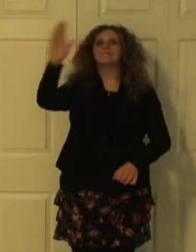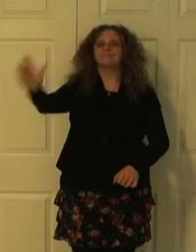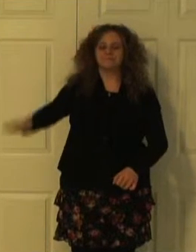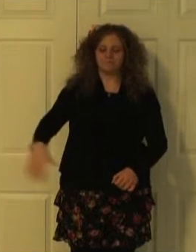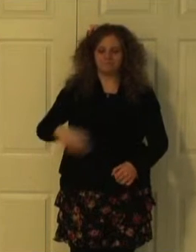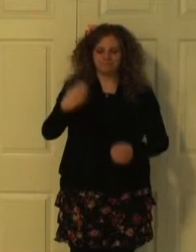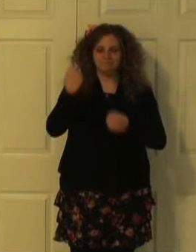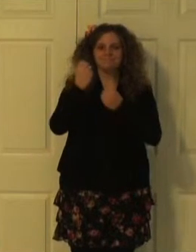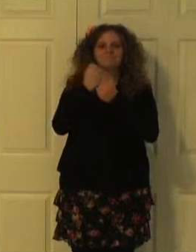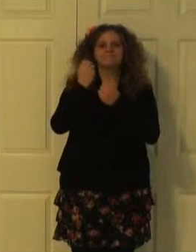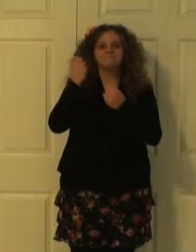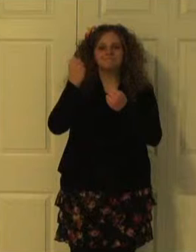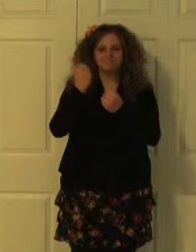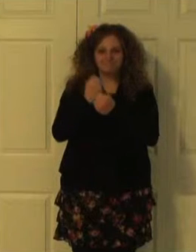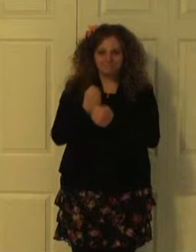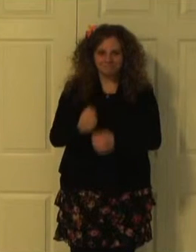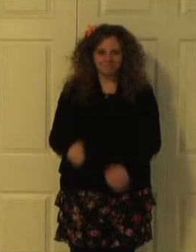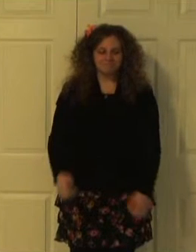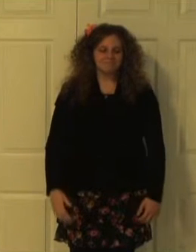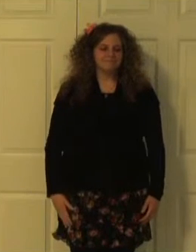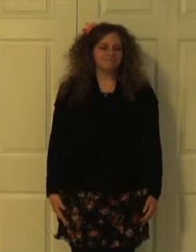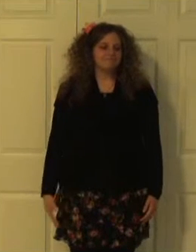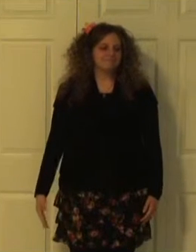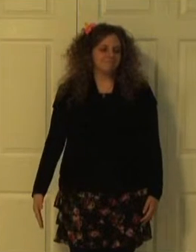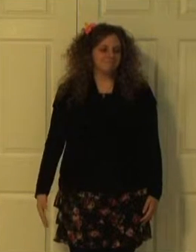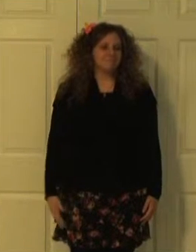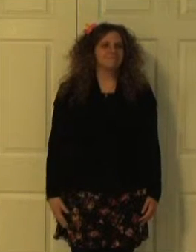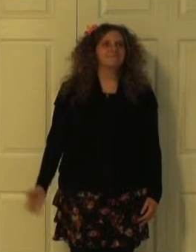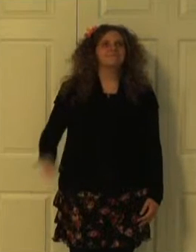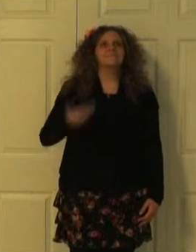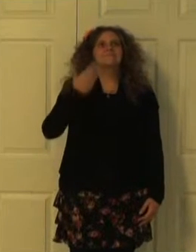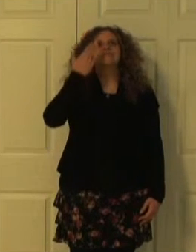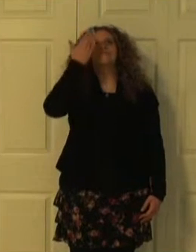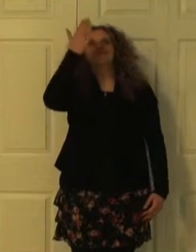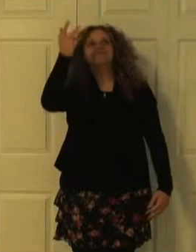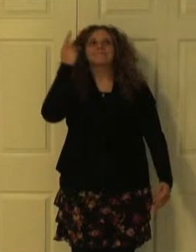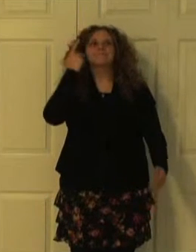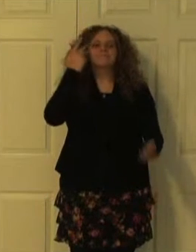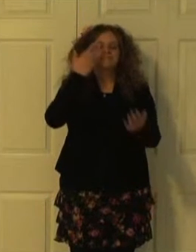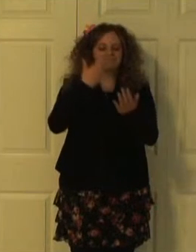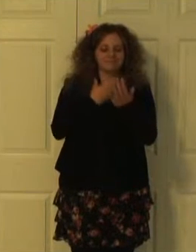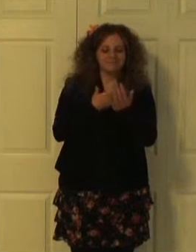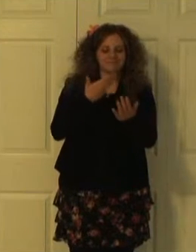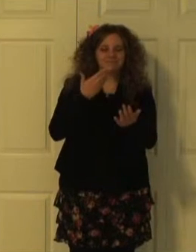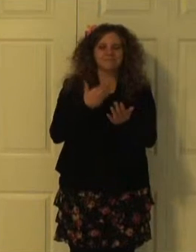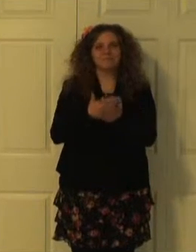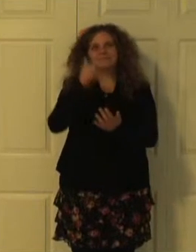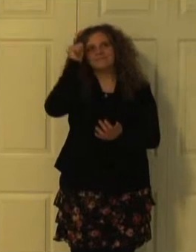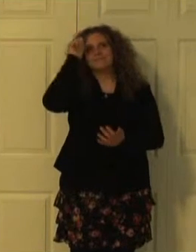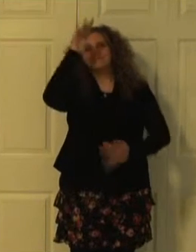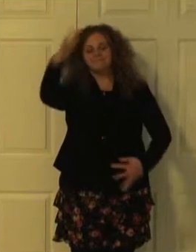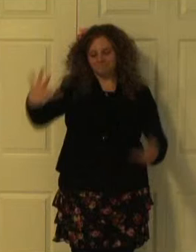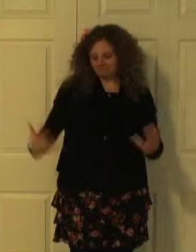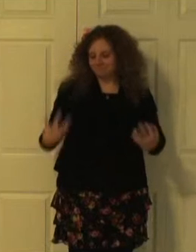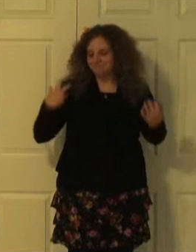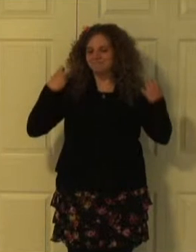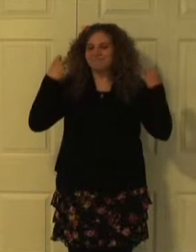He'll walk home. He has proven His might. His